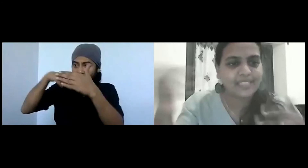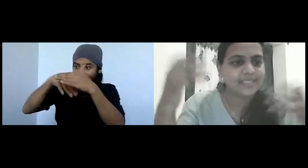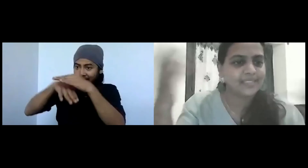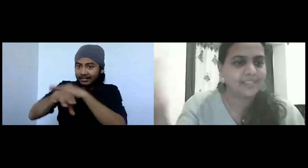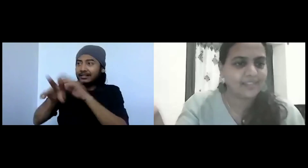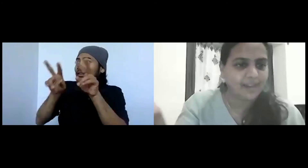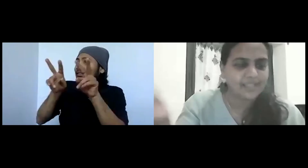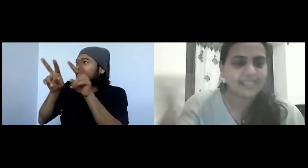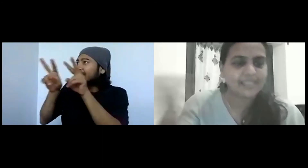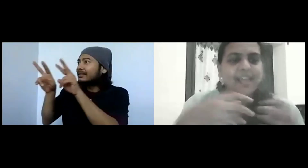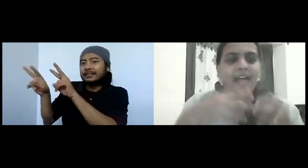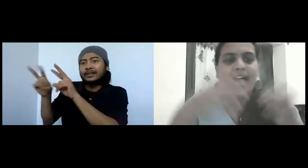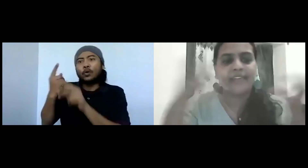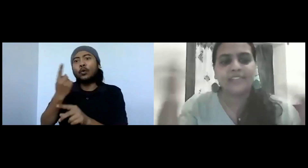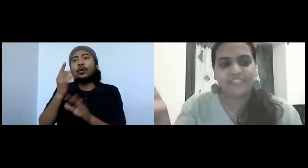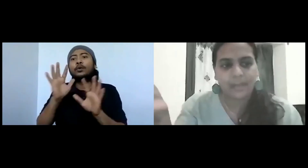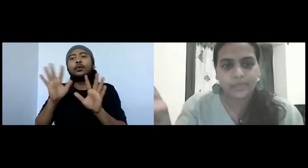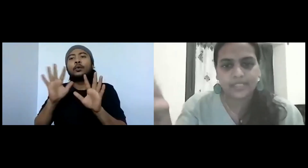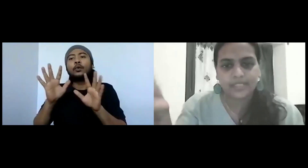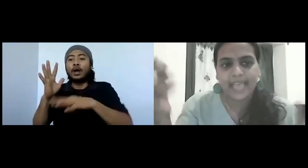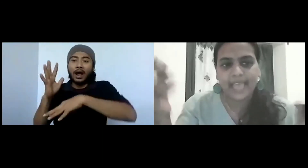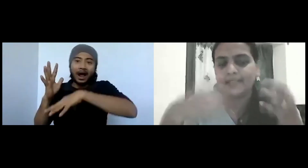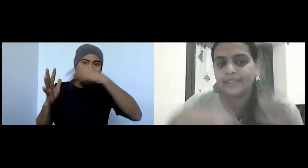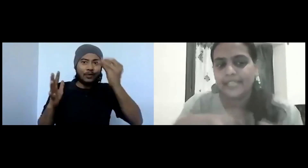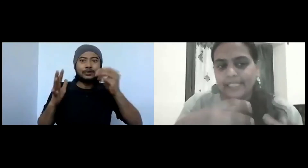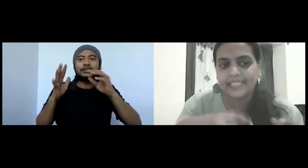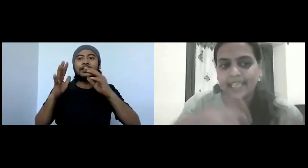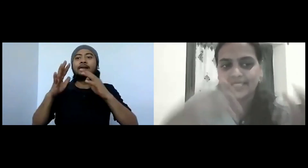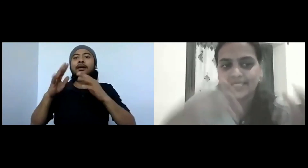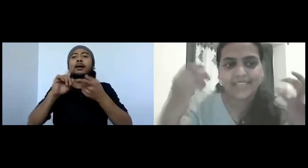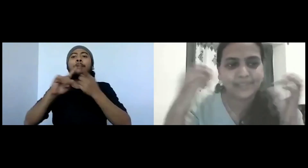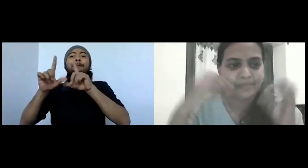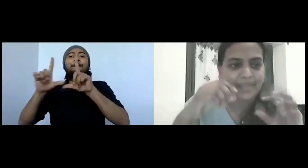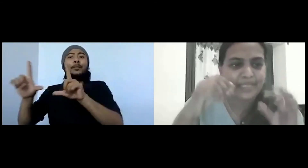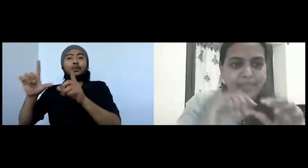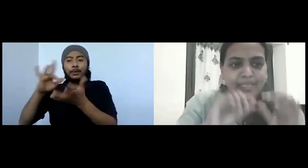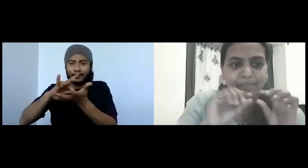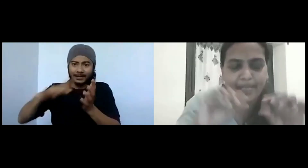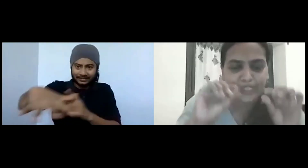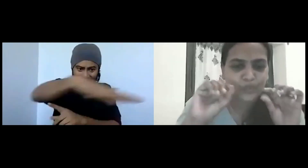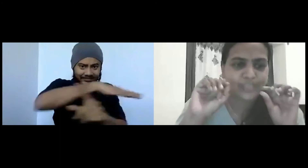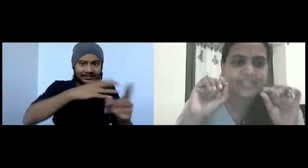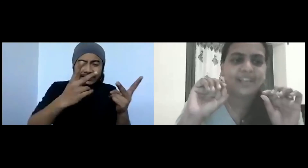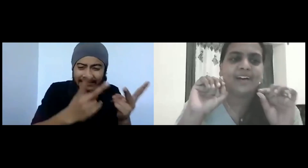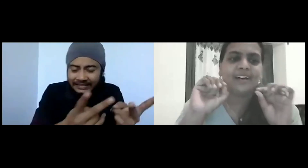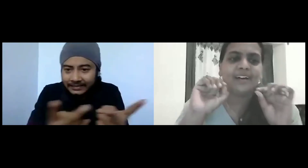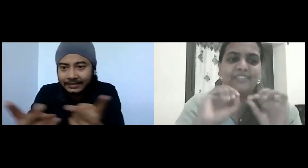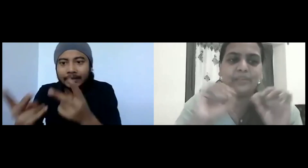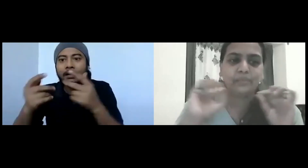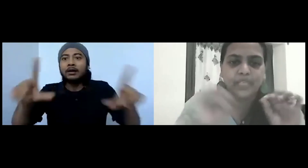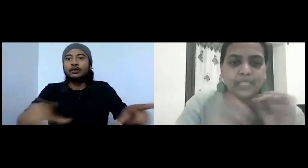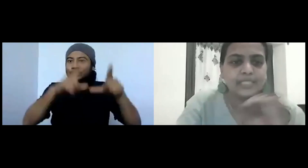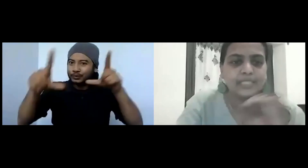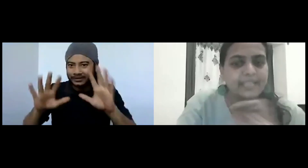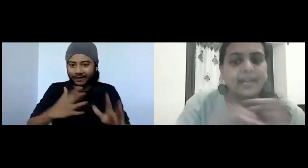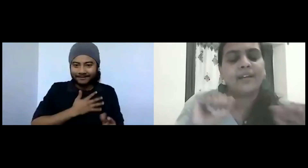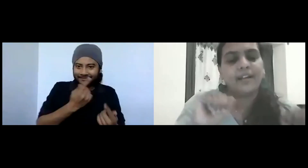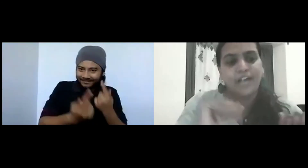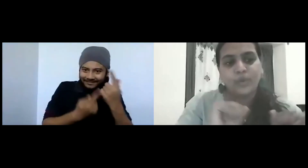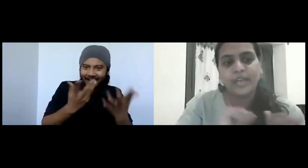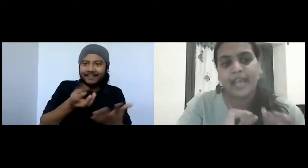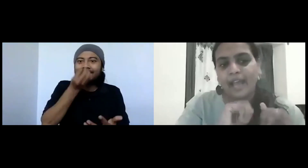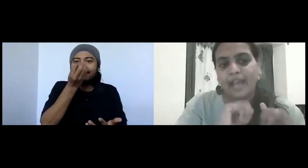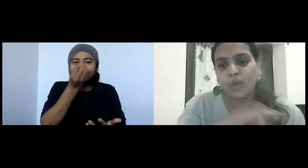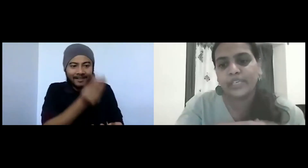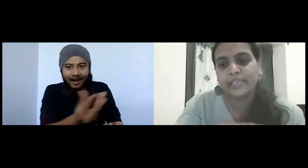the trees, the grass and the flowers and the insects and the many, many minute living beings that are